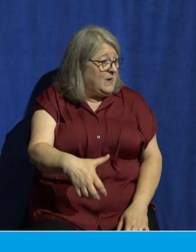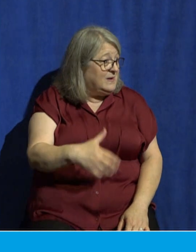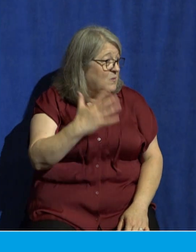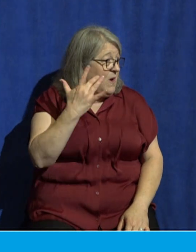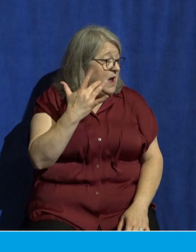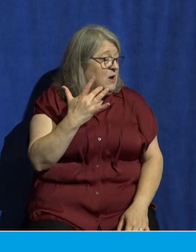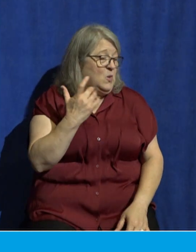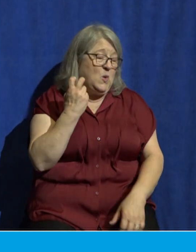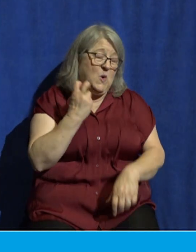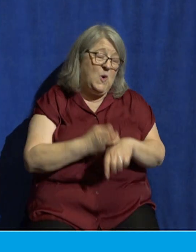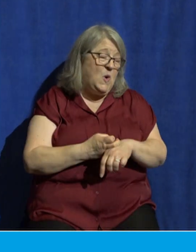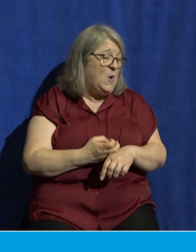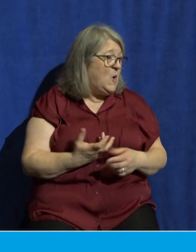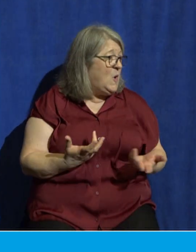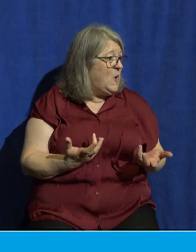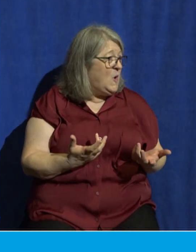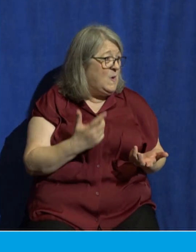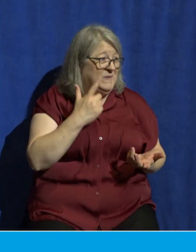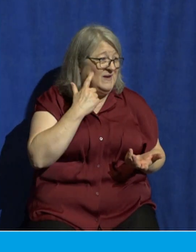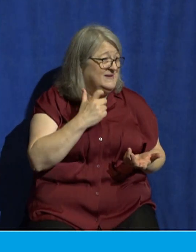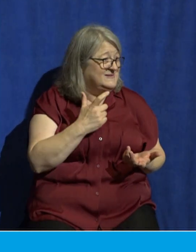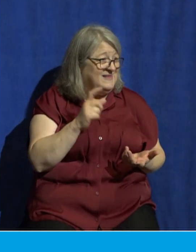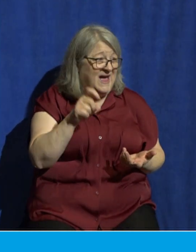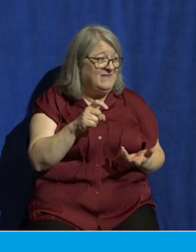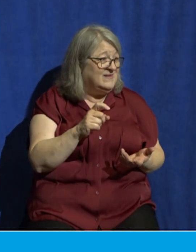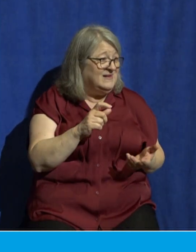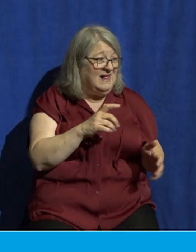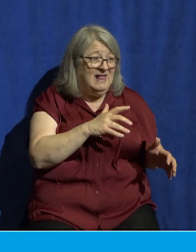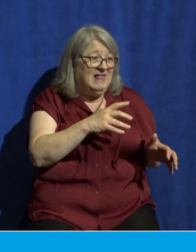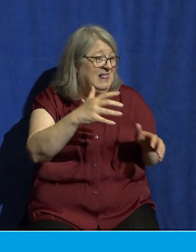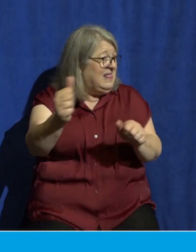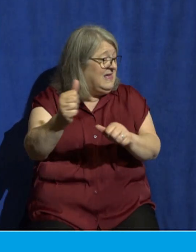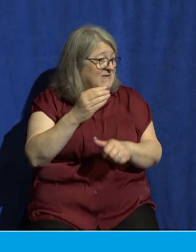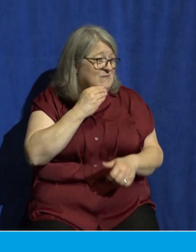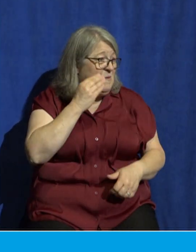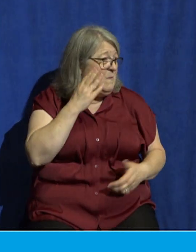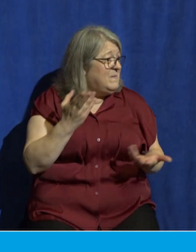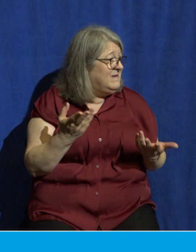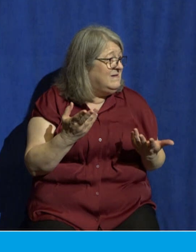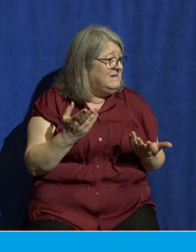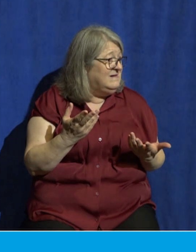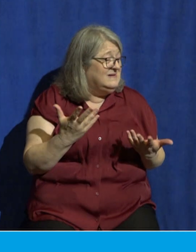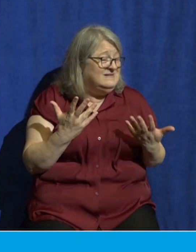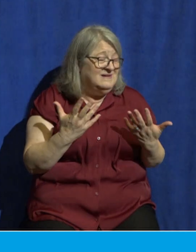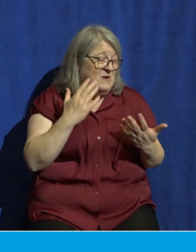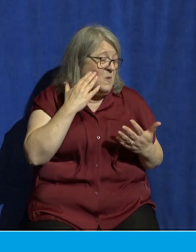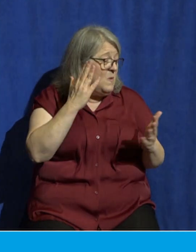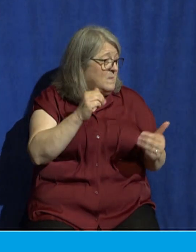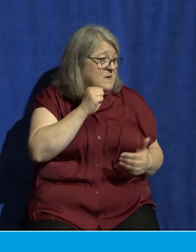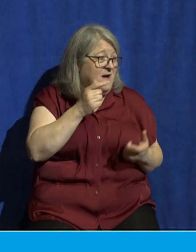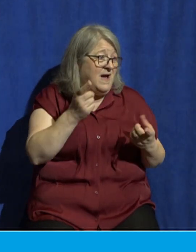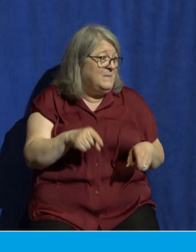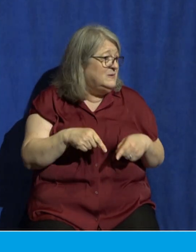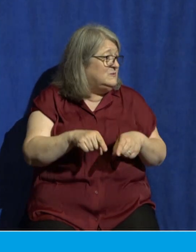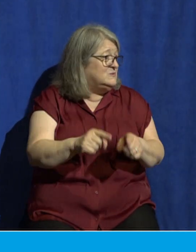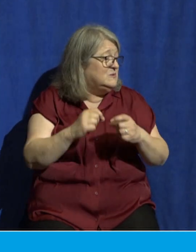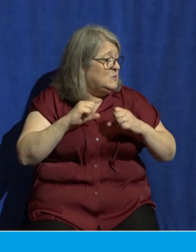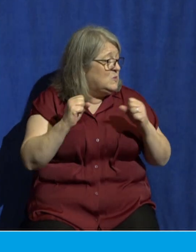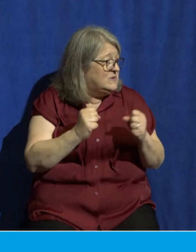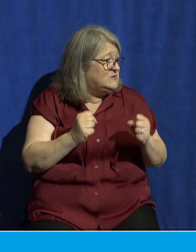rough for them because they're going to be refugees having to flee their homeland while they're pregnant. That's why he says, hope that this doesn't happen in winter. Right, because the weather